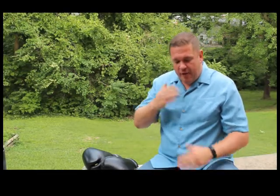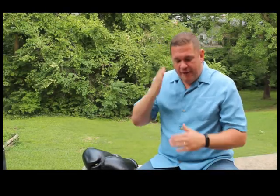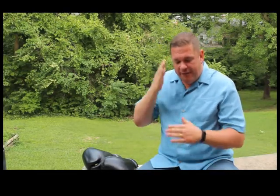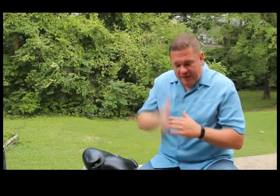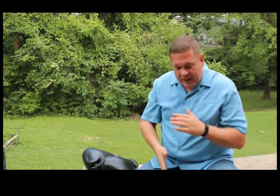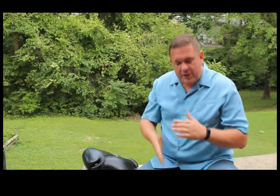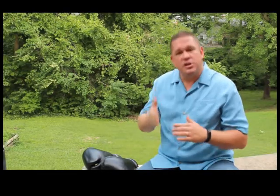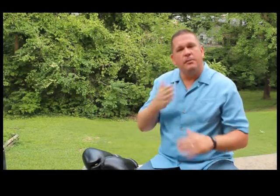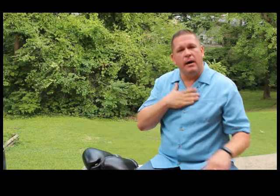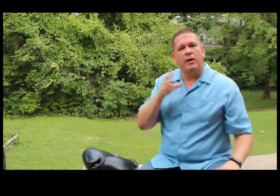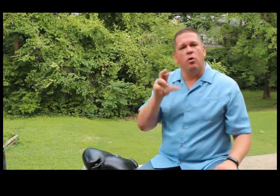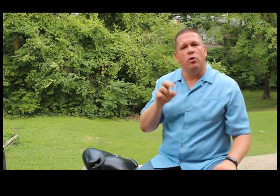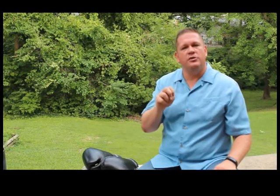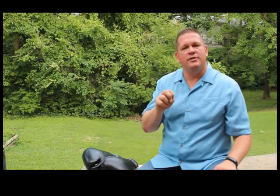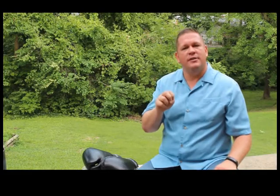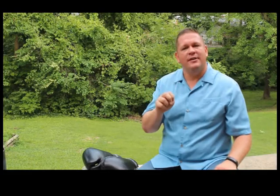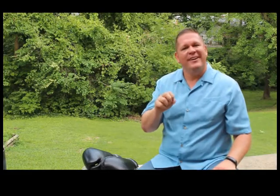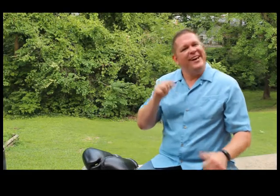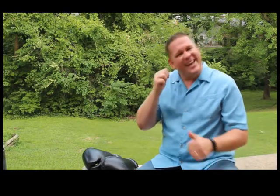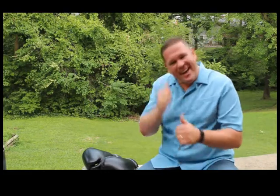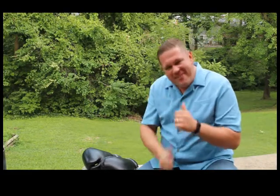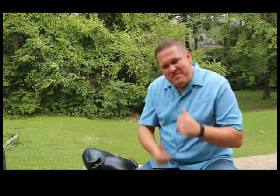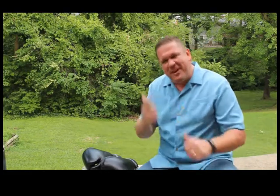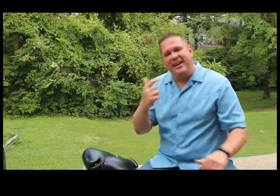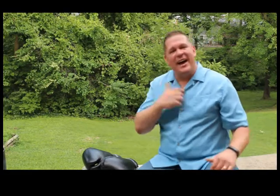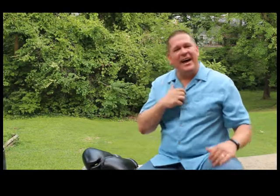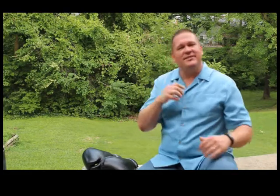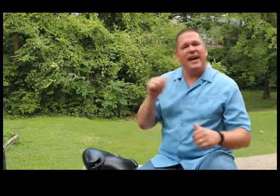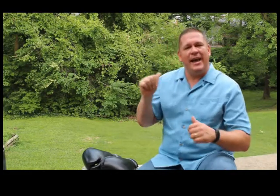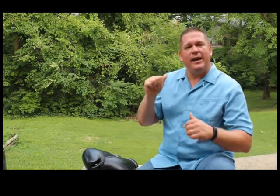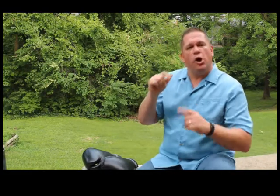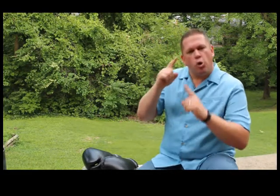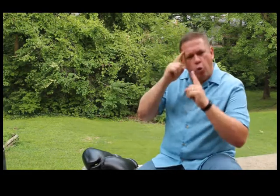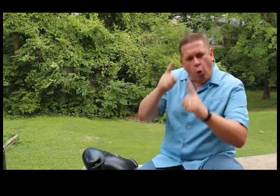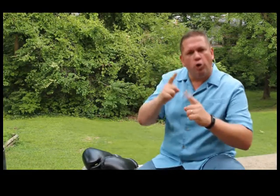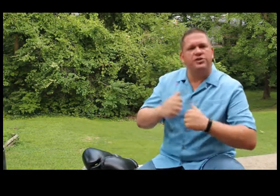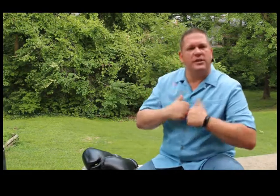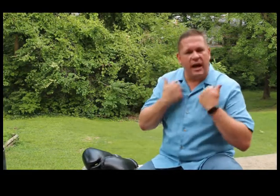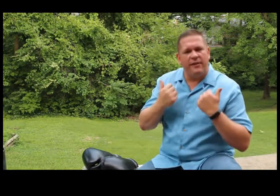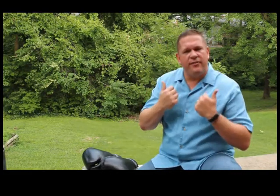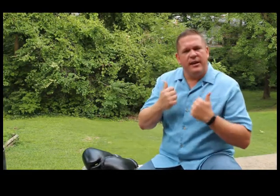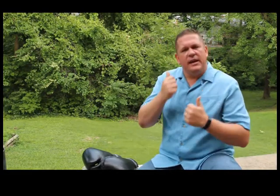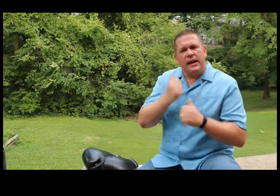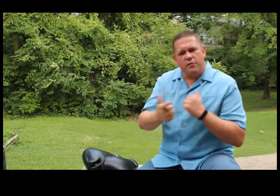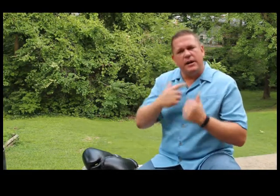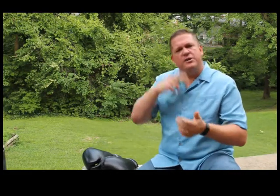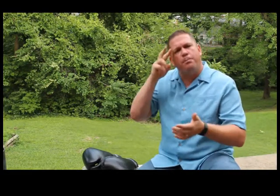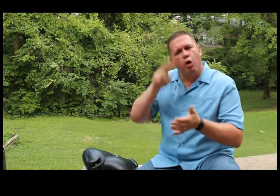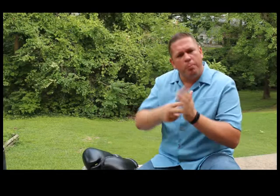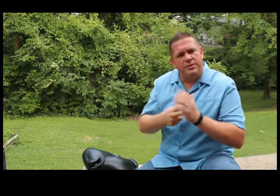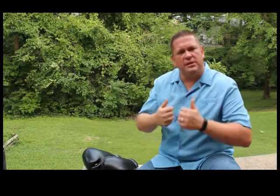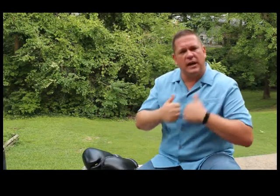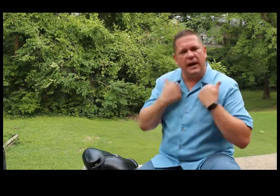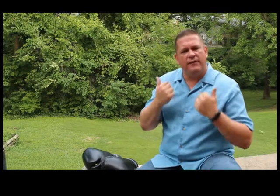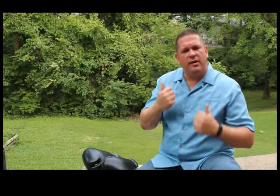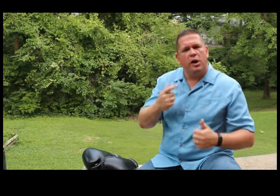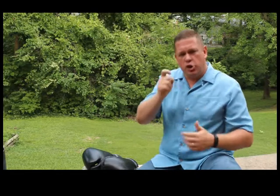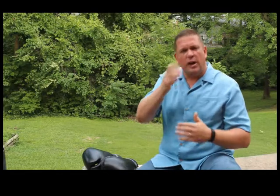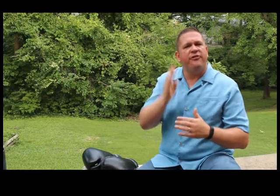finished my course. Everybody has a course in life. Everybody has a purpose in life. You've got to